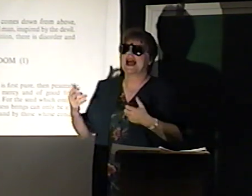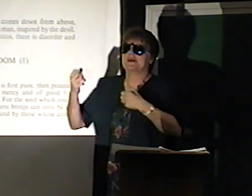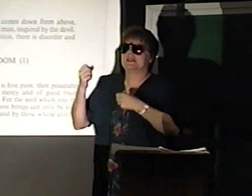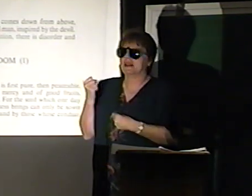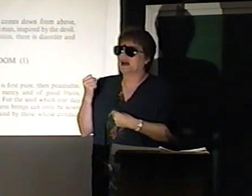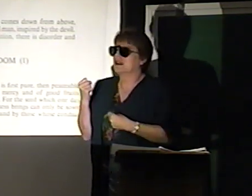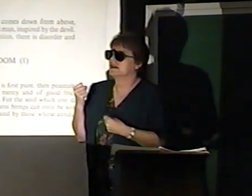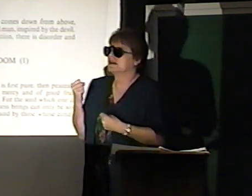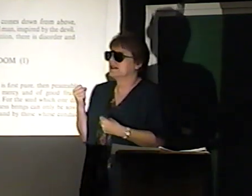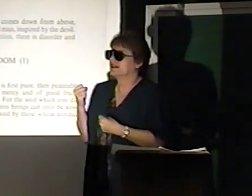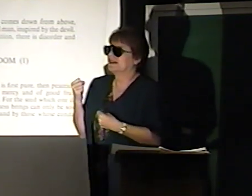and strong.